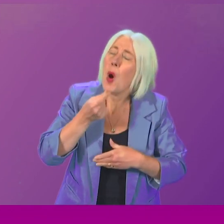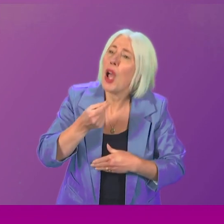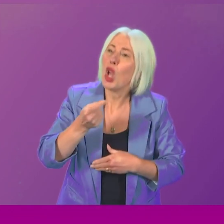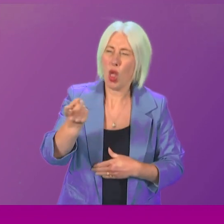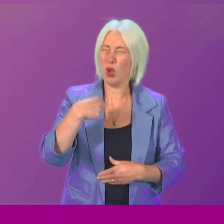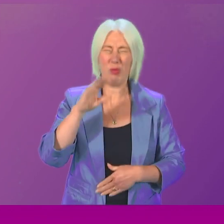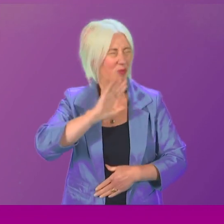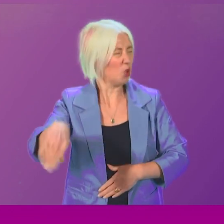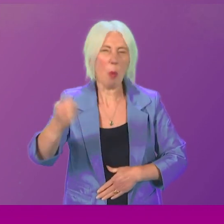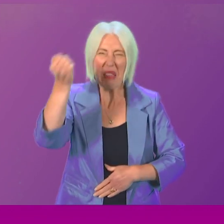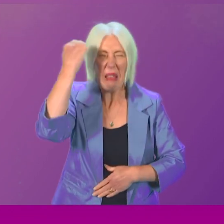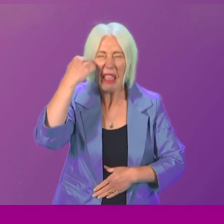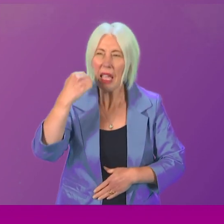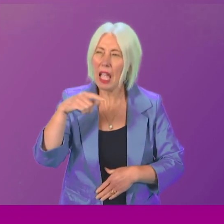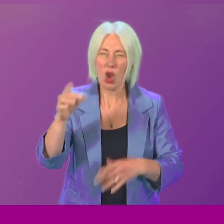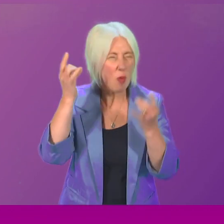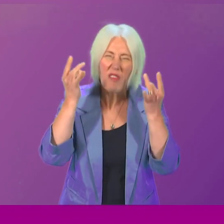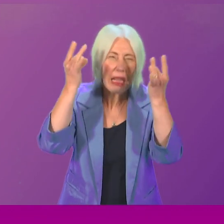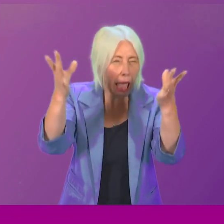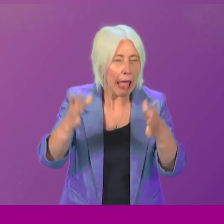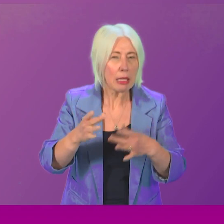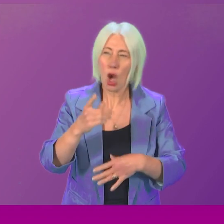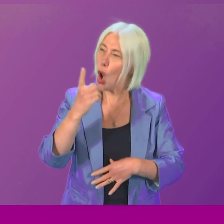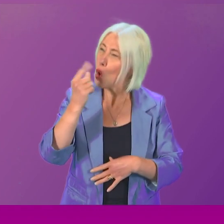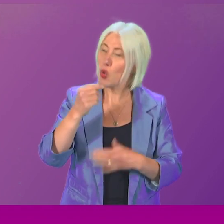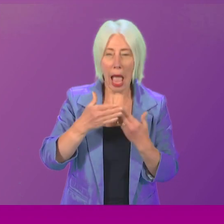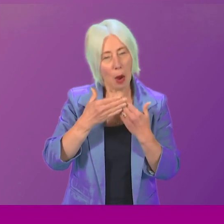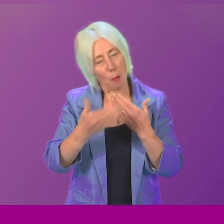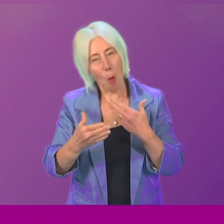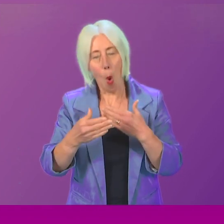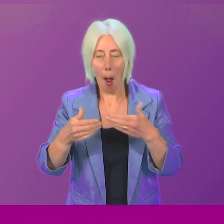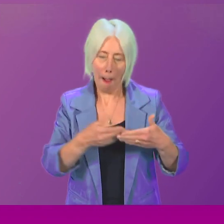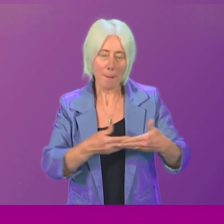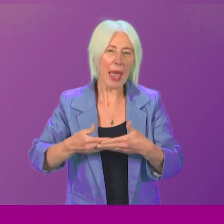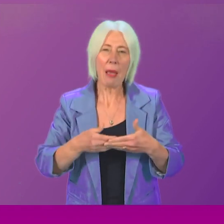silly, I'd get over it, and I could always have other babies when I was married.